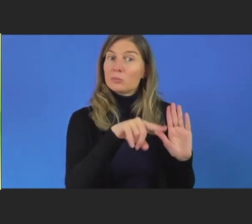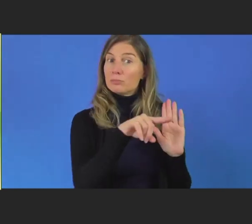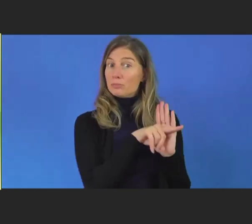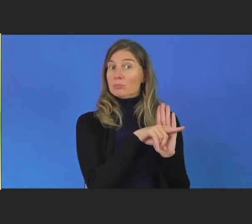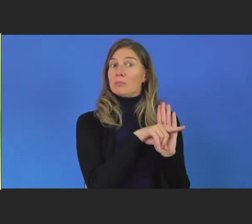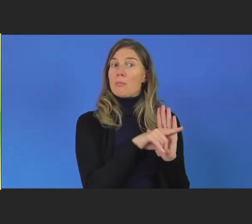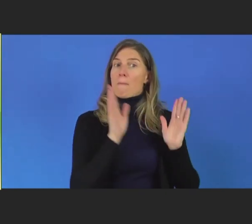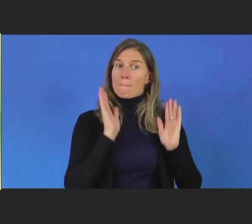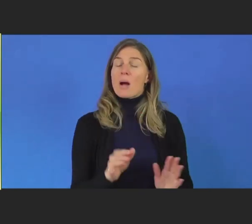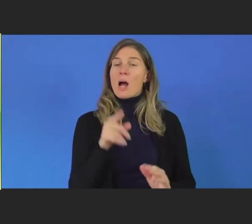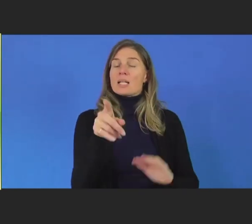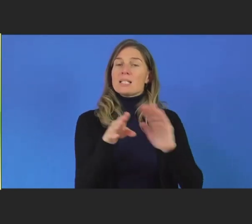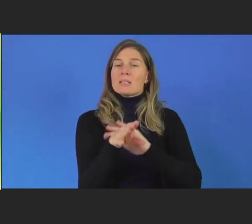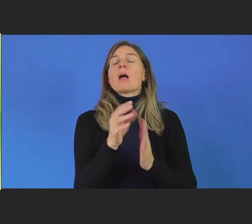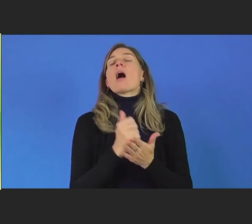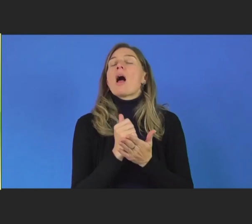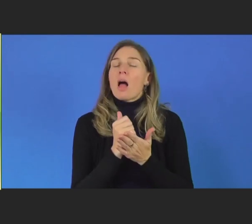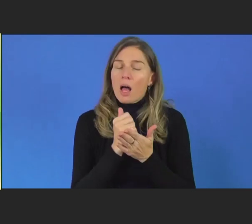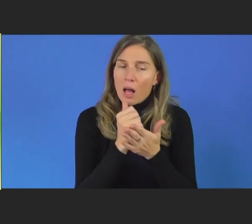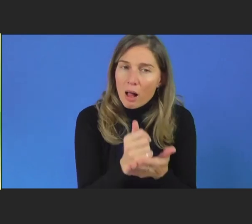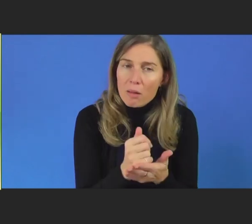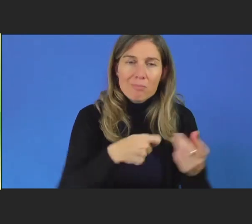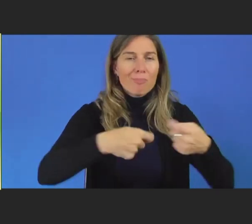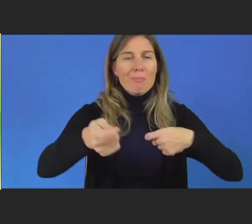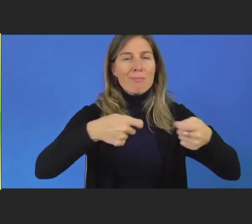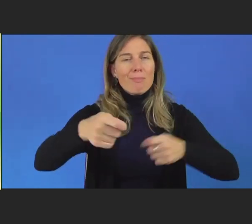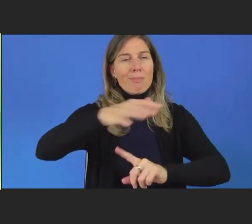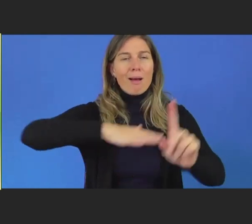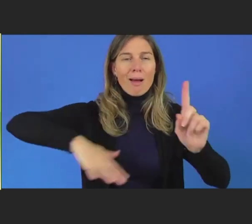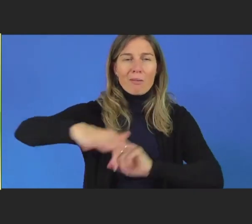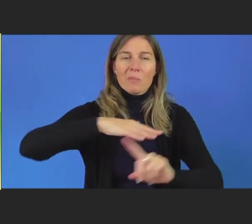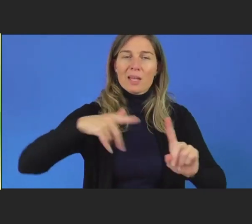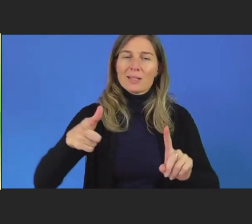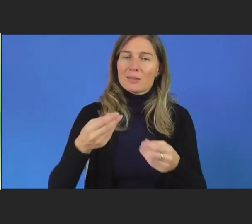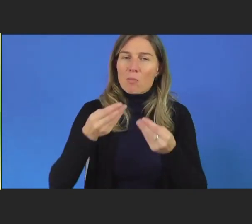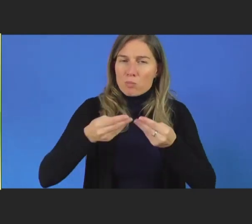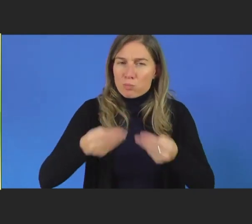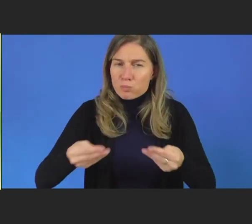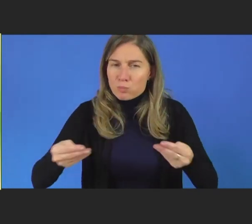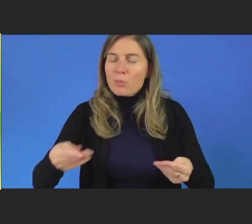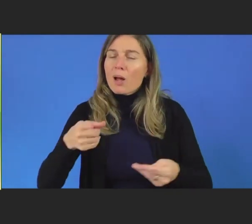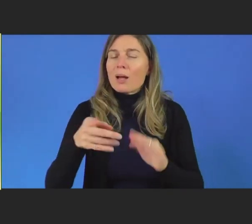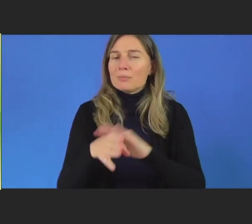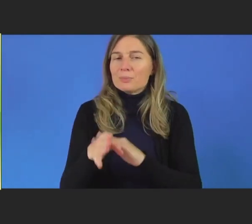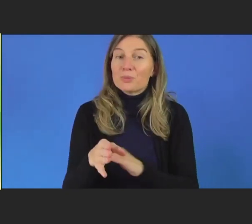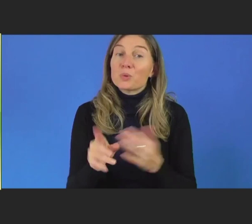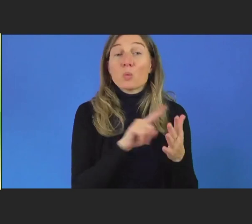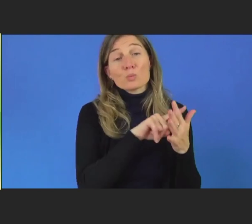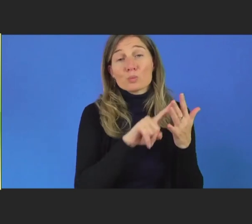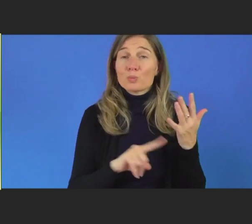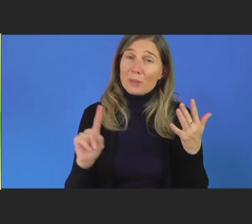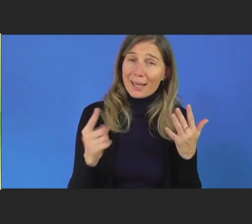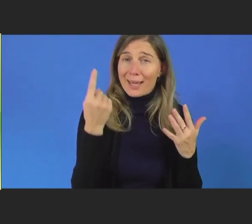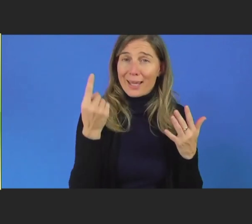and the suppliers make more accessible products. So they are some of my key points. And